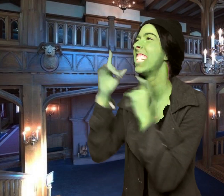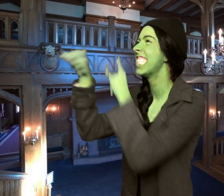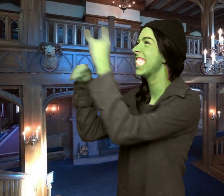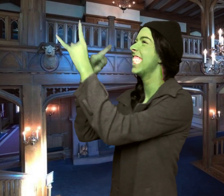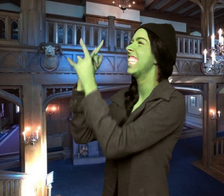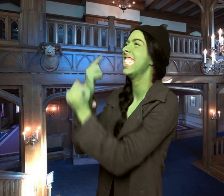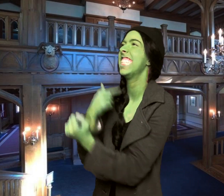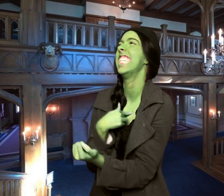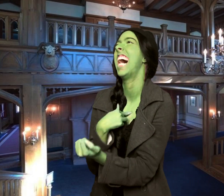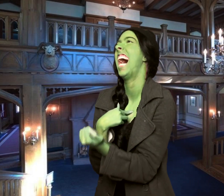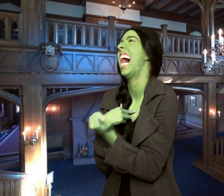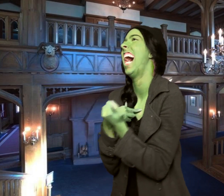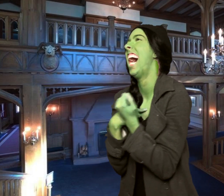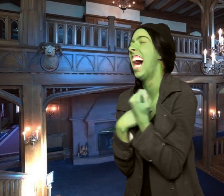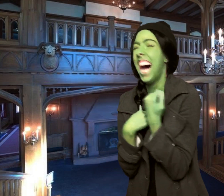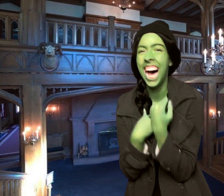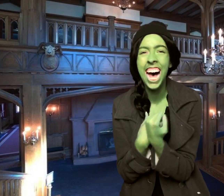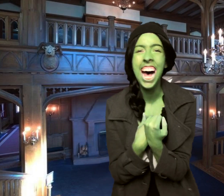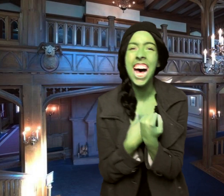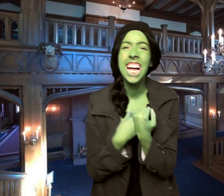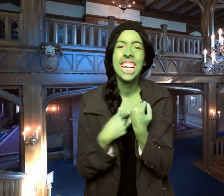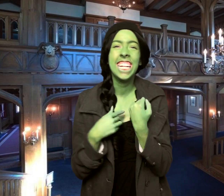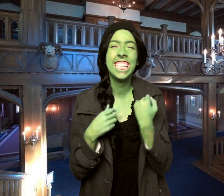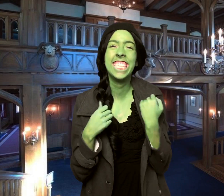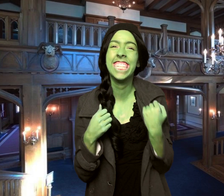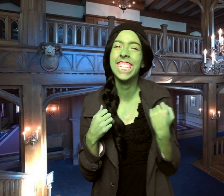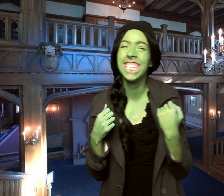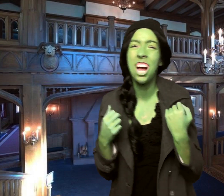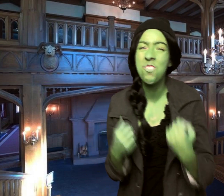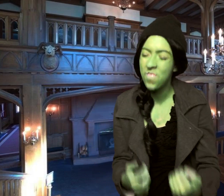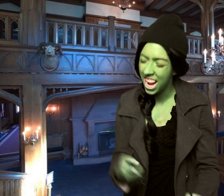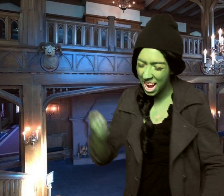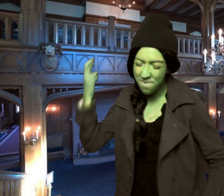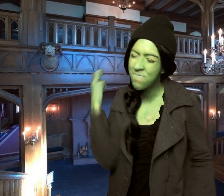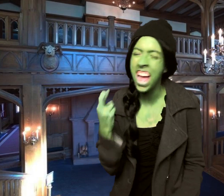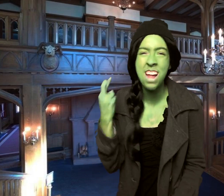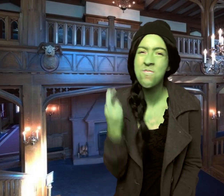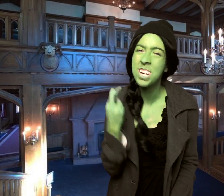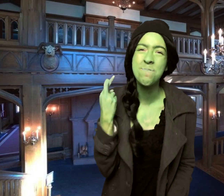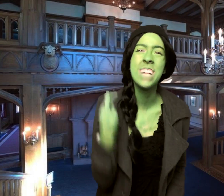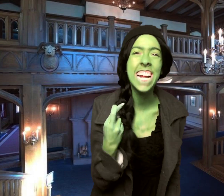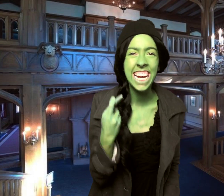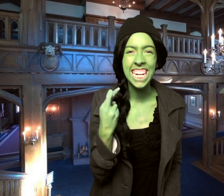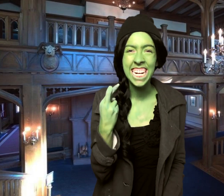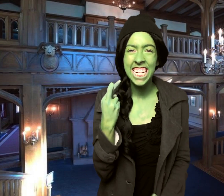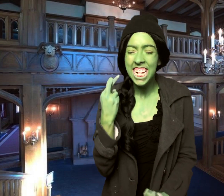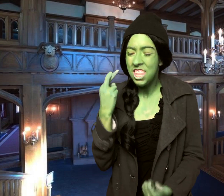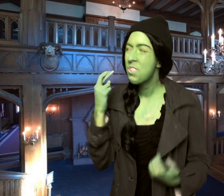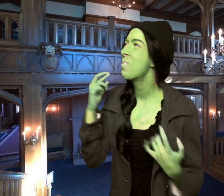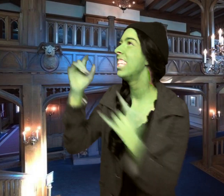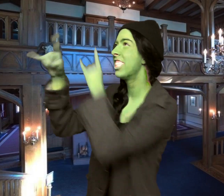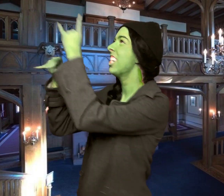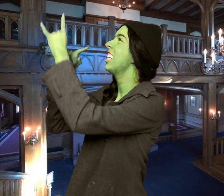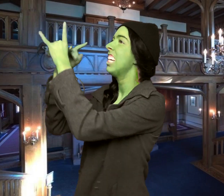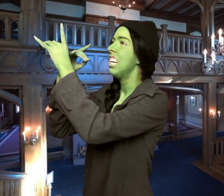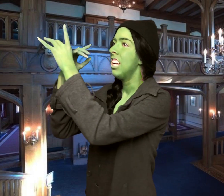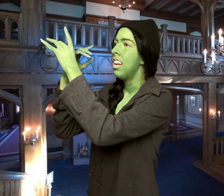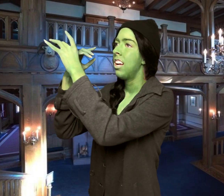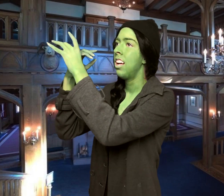wizard and I It's what a pair will be The wizard and I